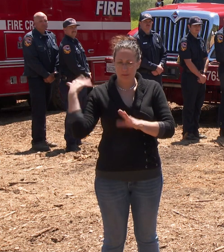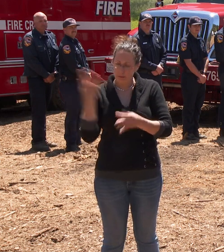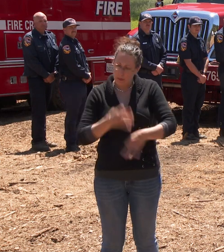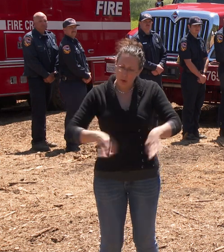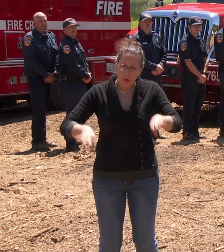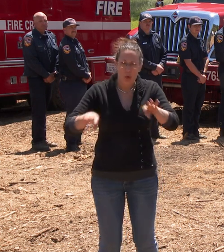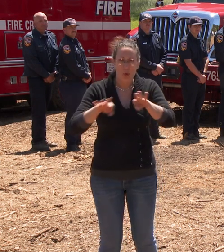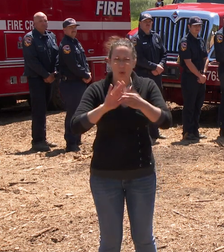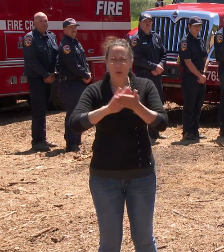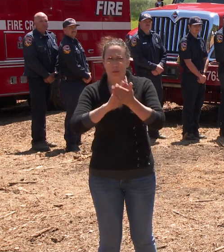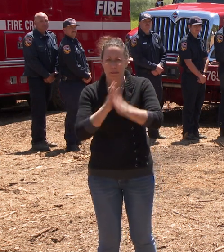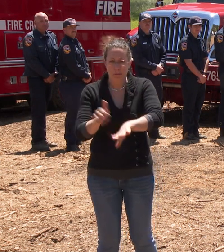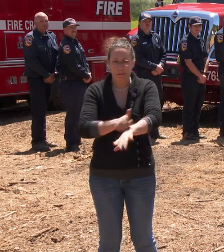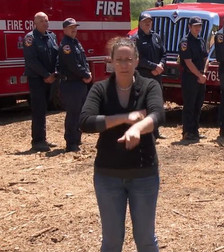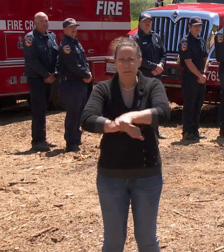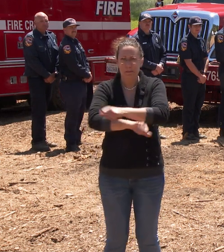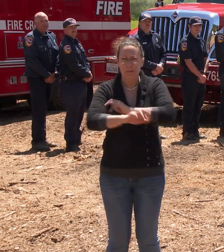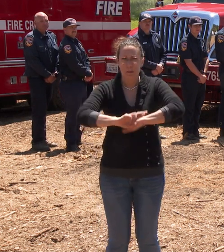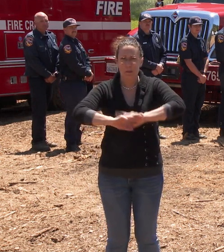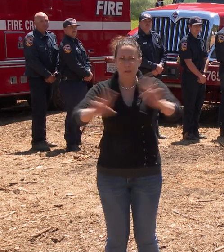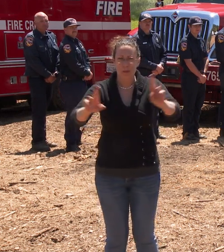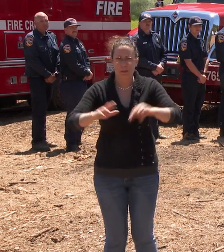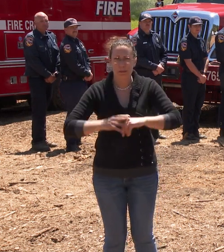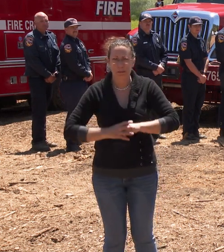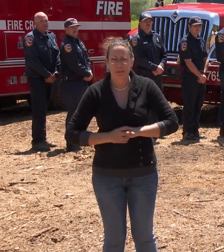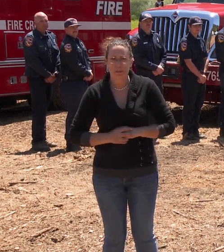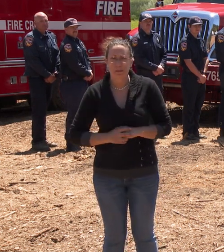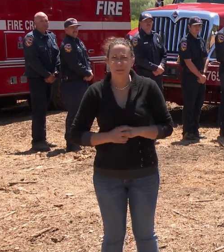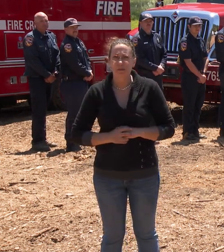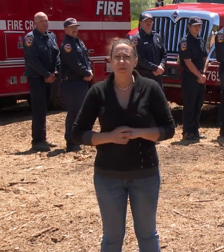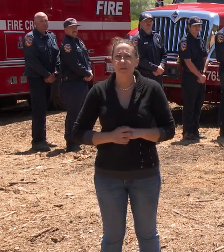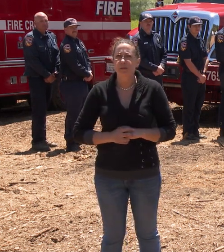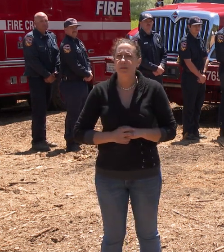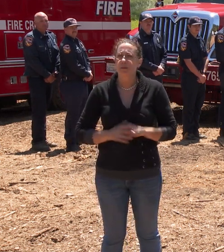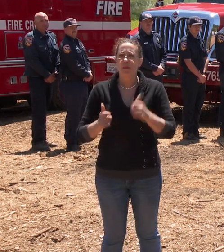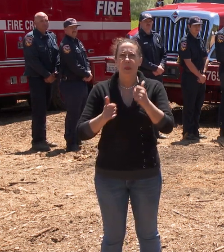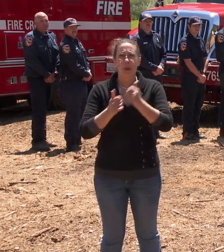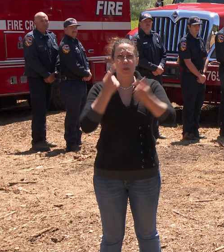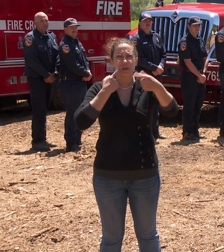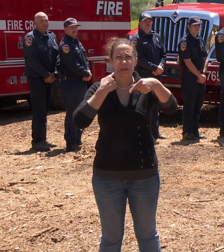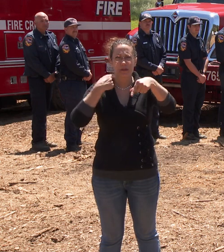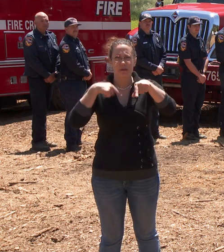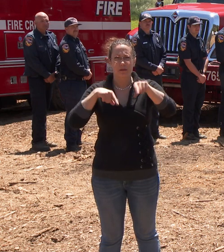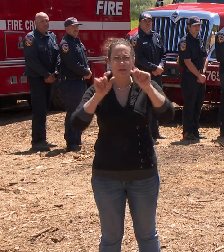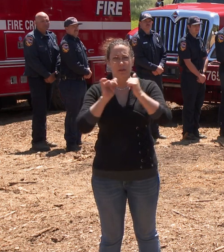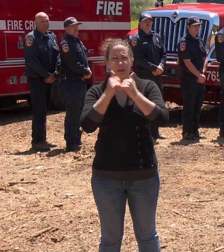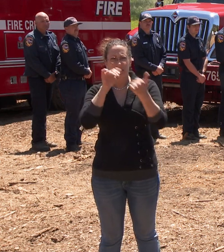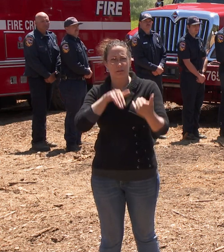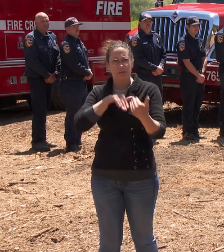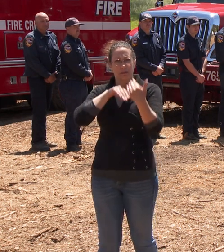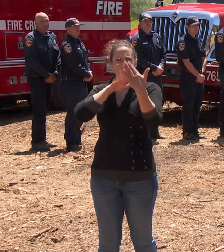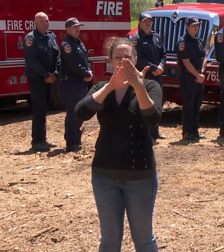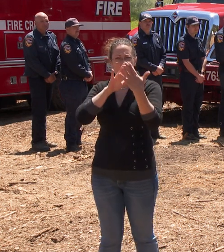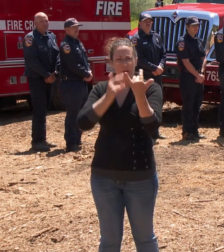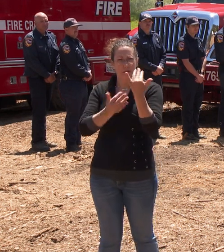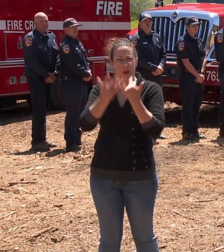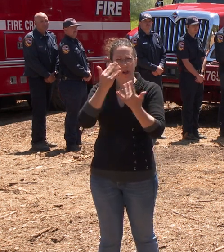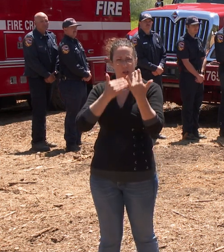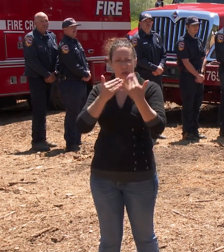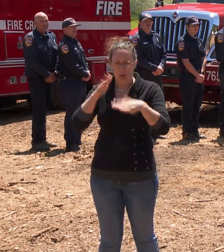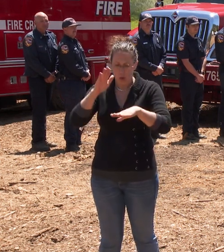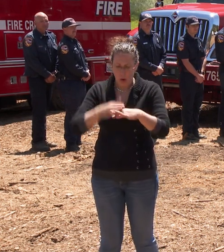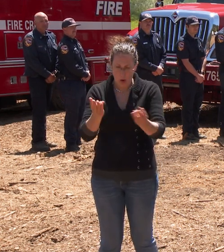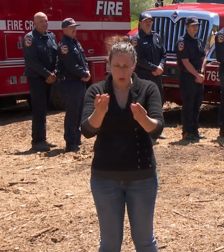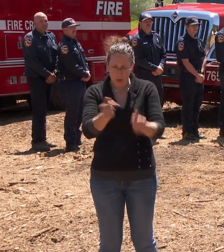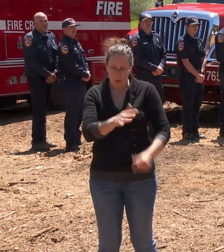continuously prepare for these conditions. And one of the most effective tactics to combat wildfires is the direct on the